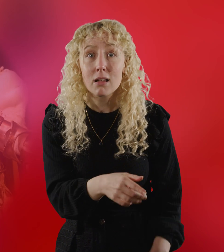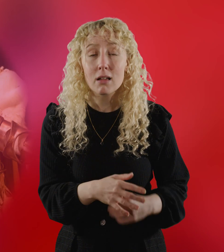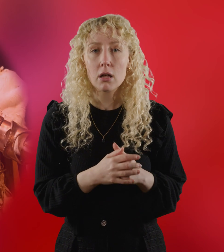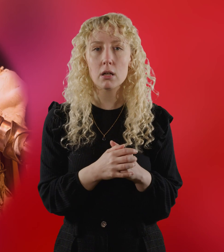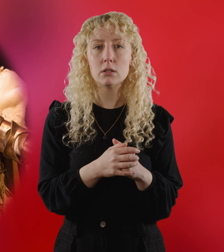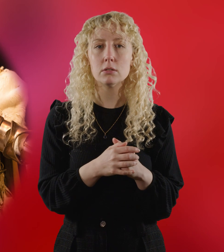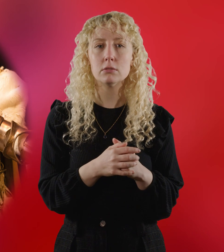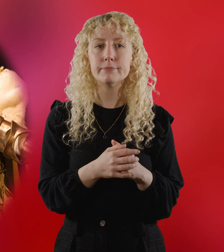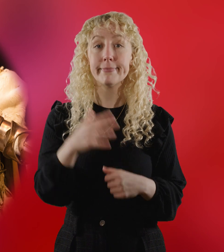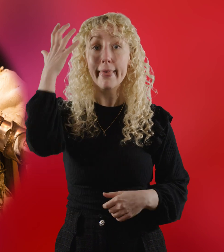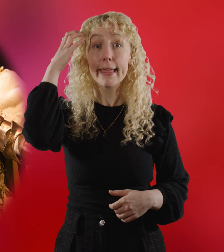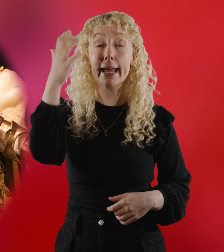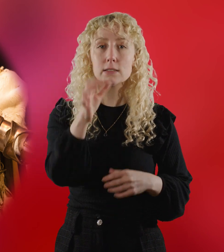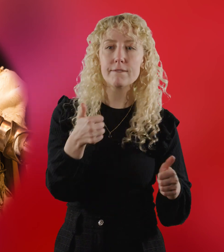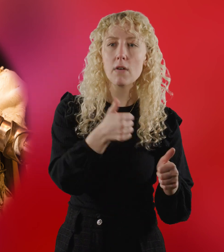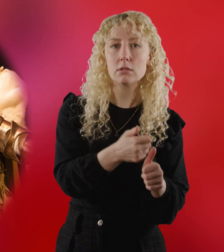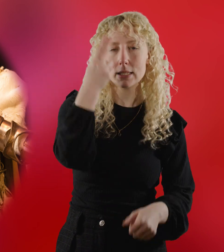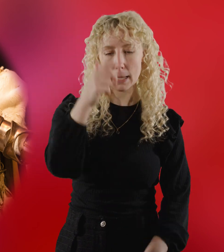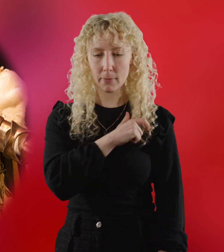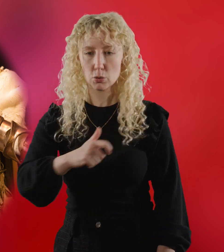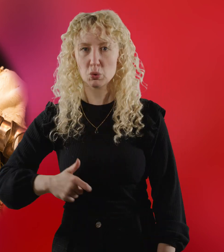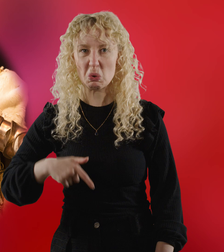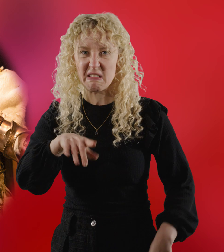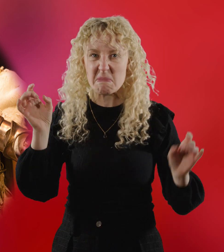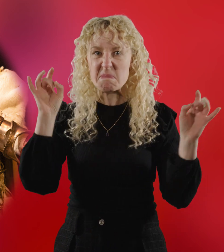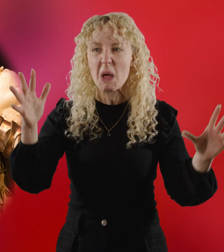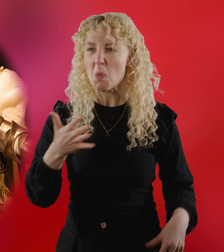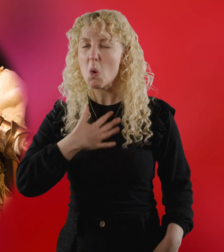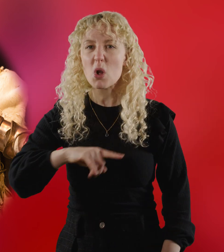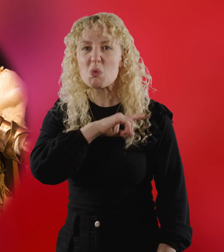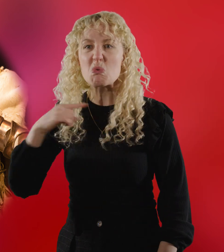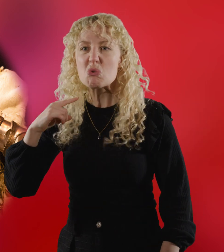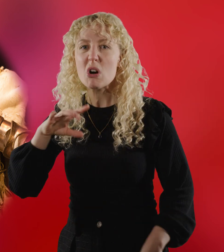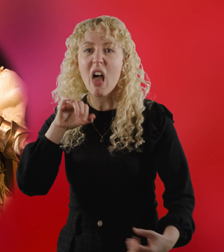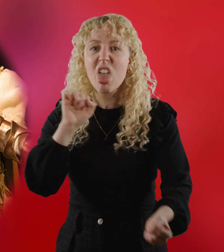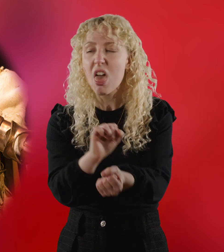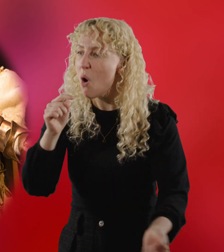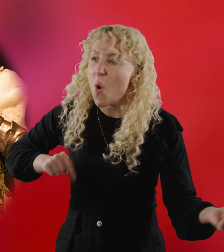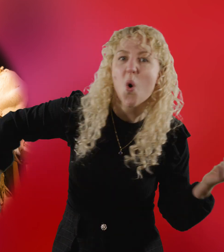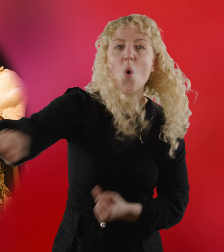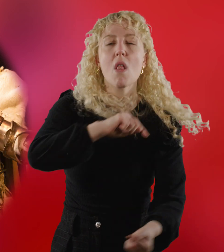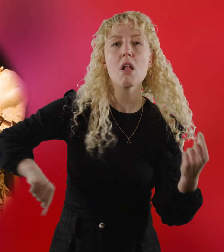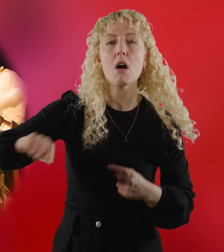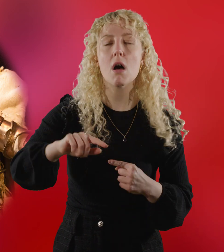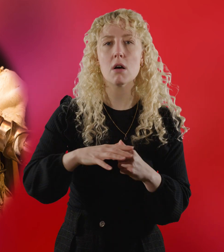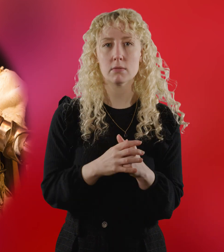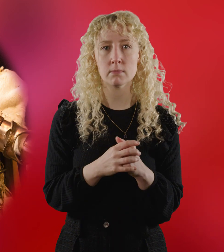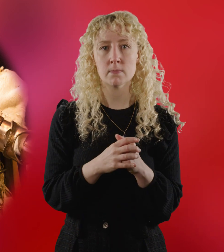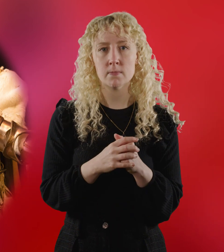The king's advisor, the Duke of de Lerma, is quick to anger and threatens to arrest and execute our